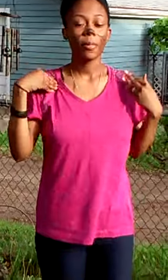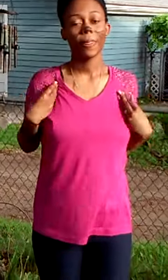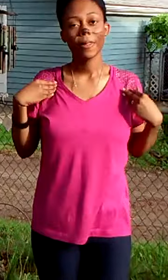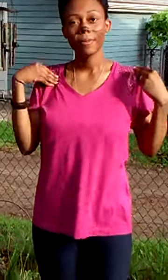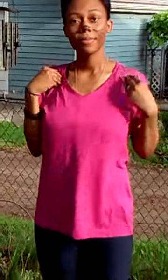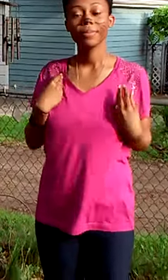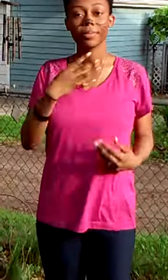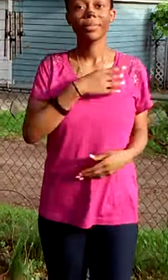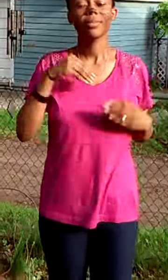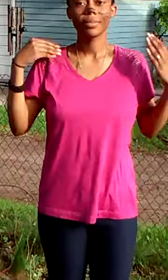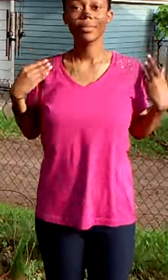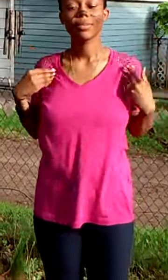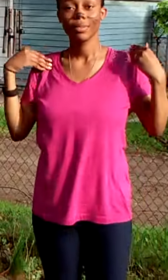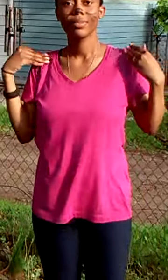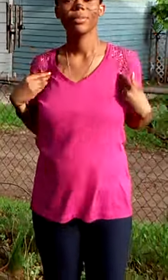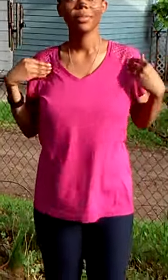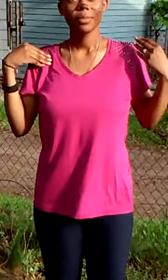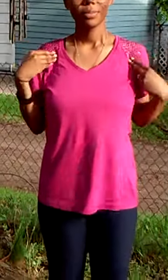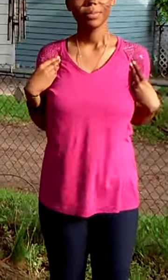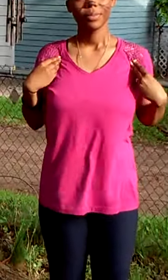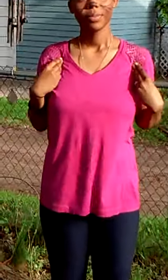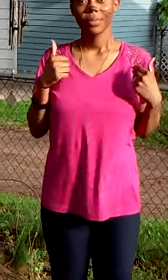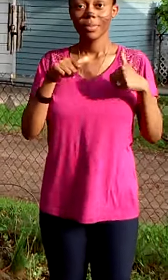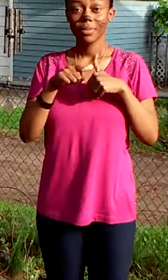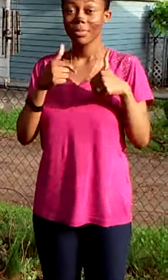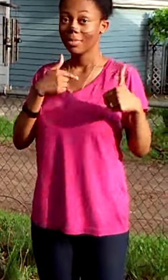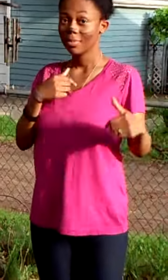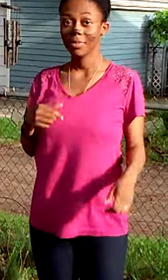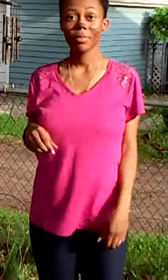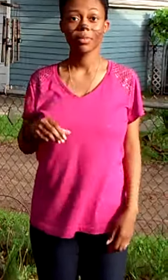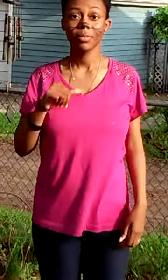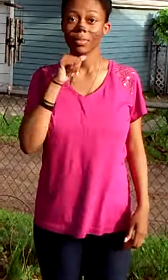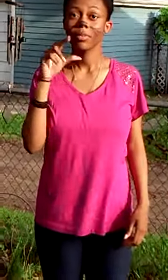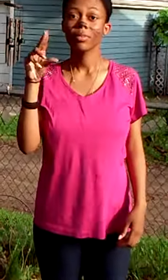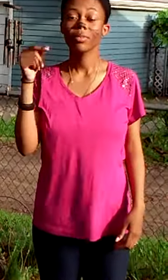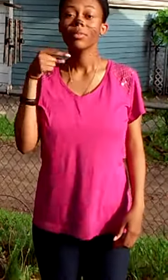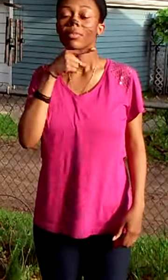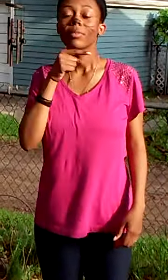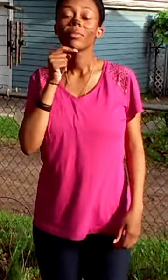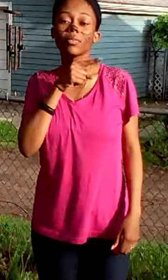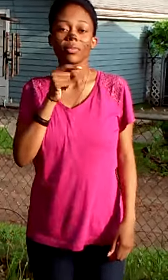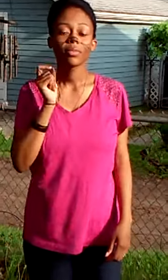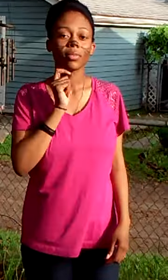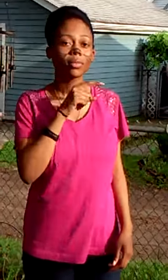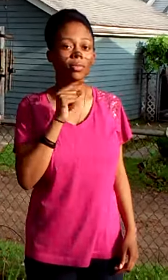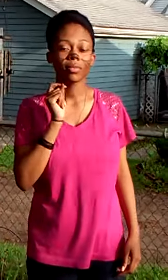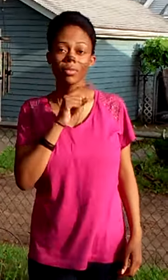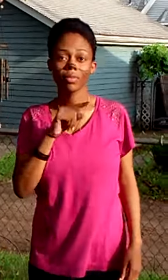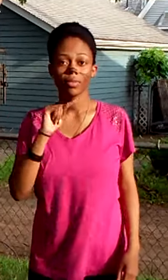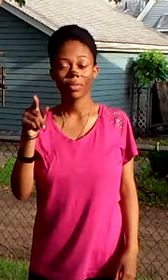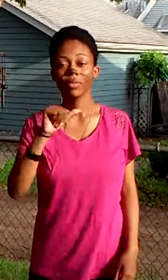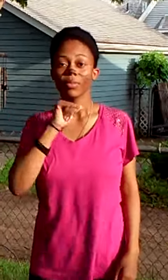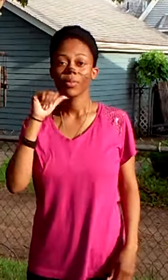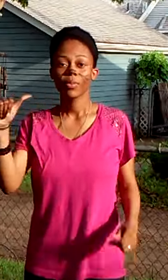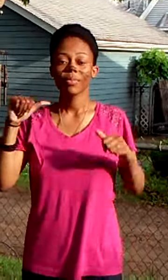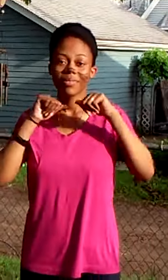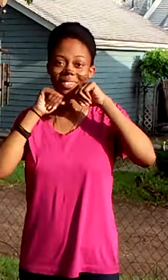animals, like animals, balls Baby I'm playing on you tonight, la-la-la You can't